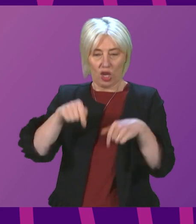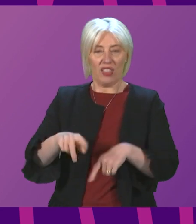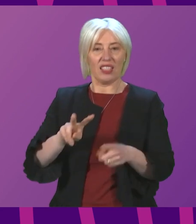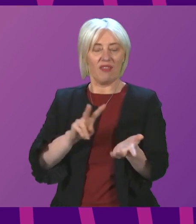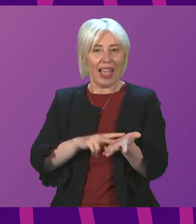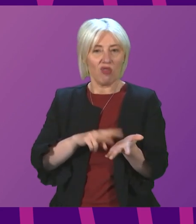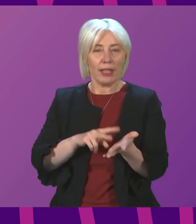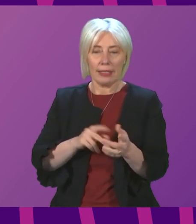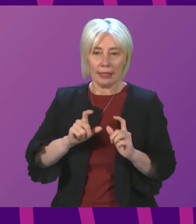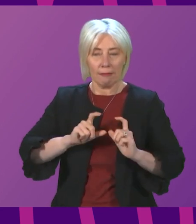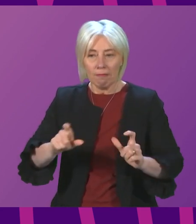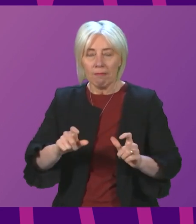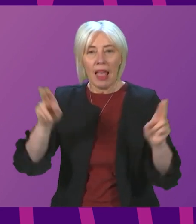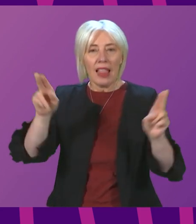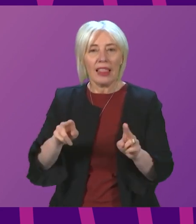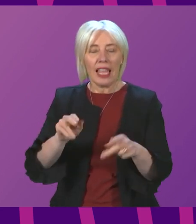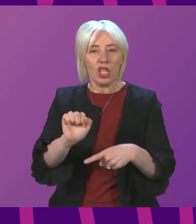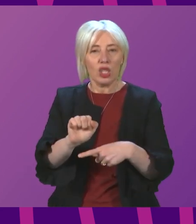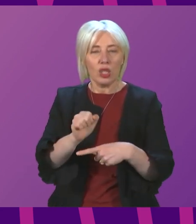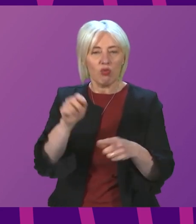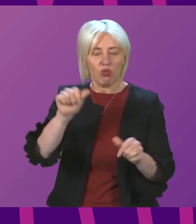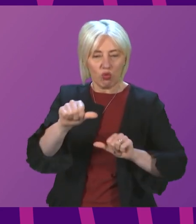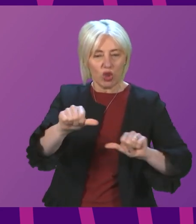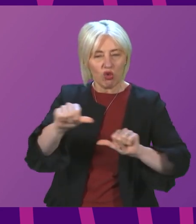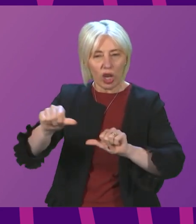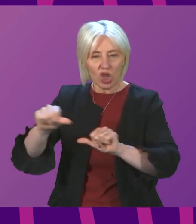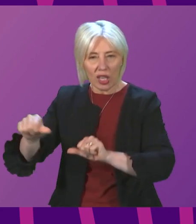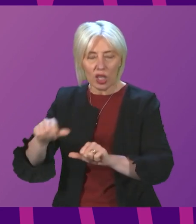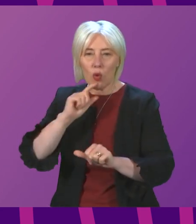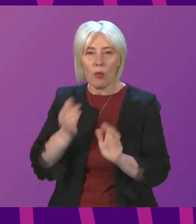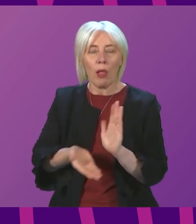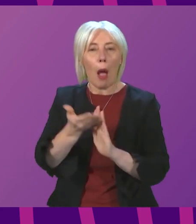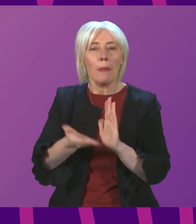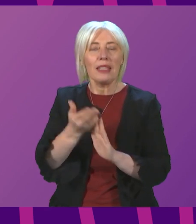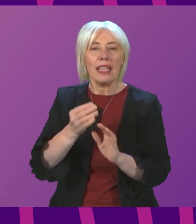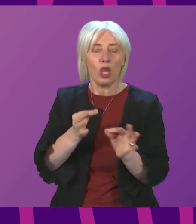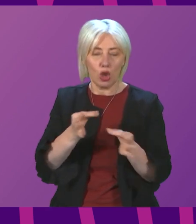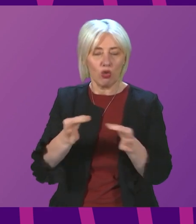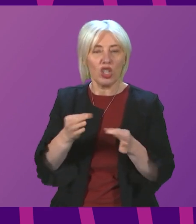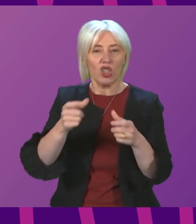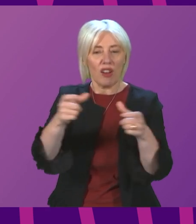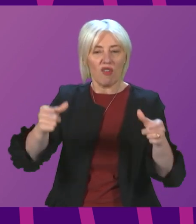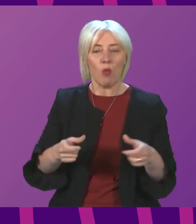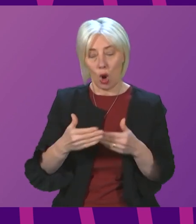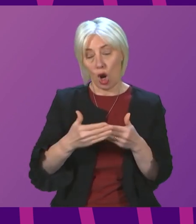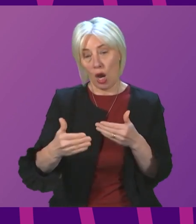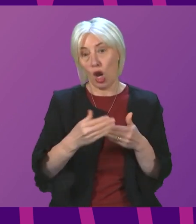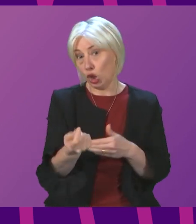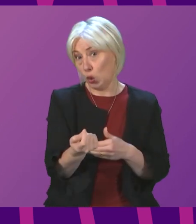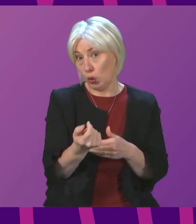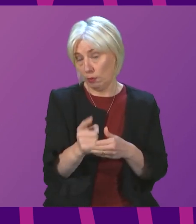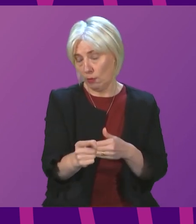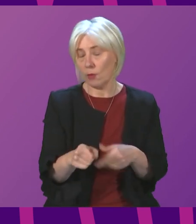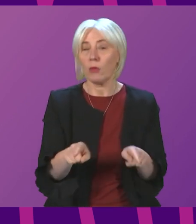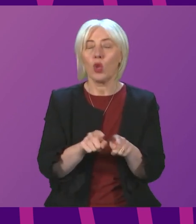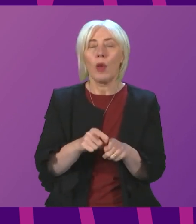sustainably and less restrictively. We will consult on and publish the updated strategic framework in the coming weeks. In doing so, we